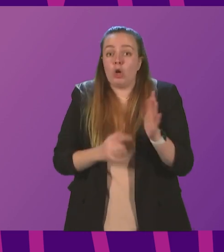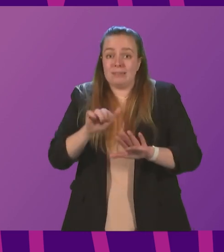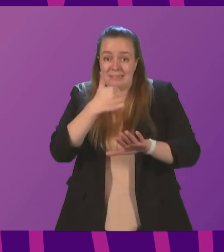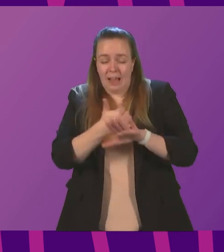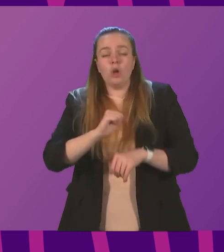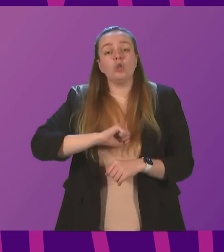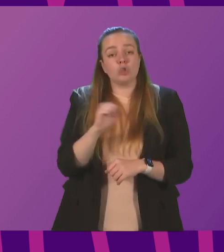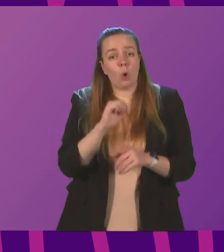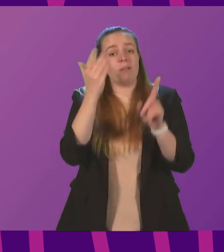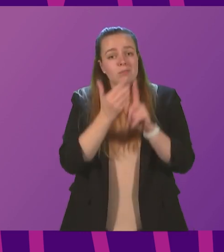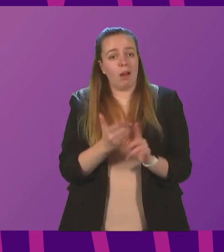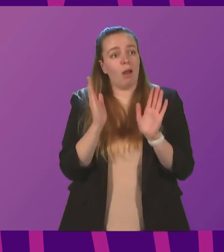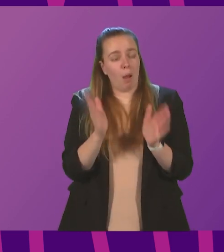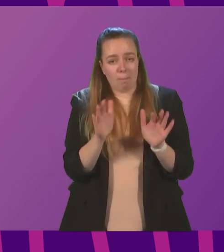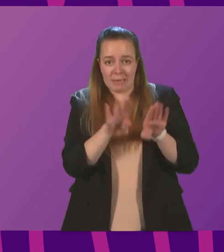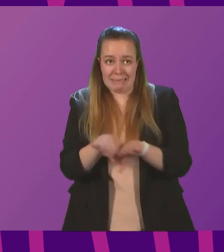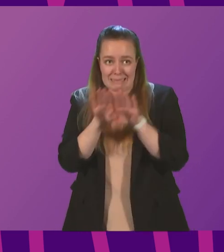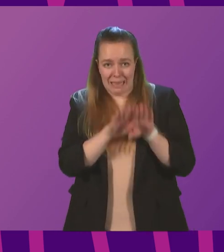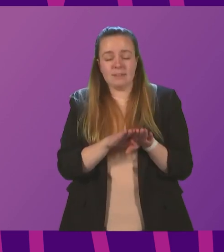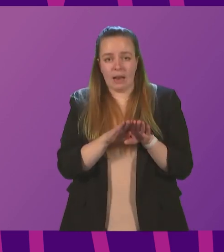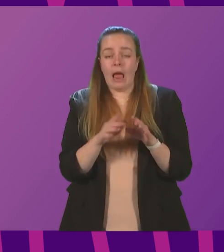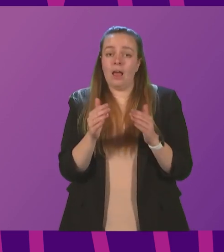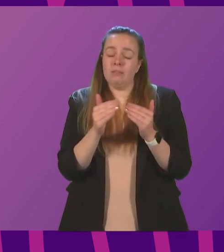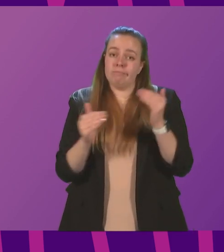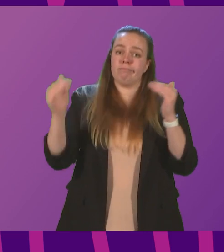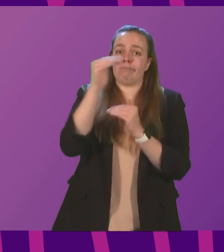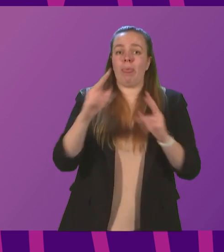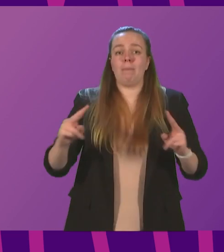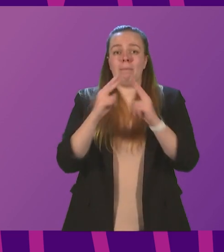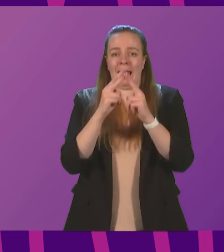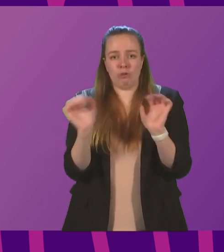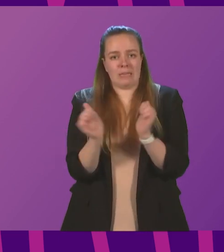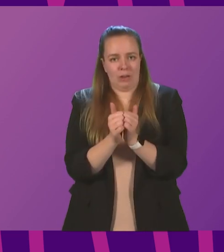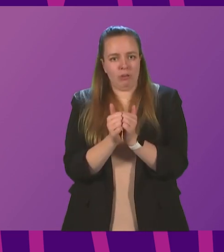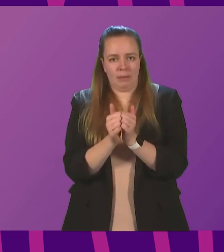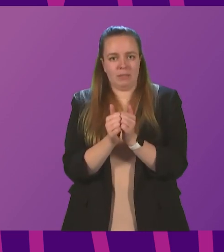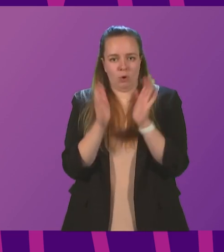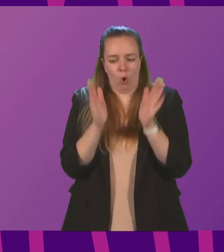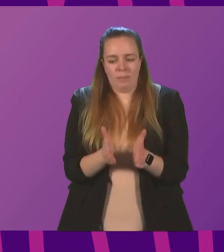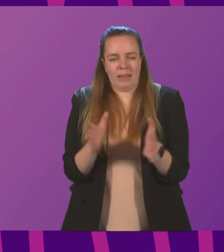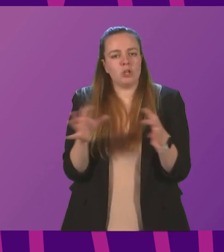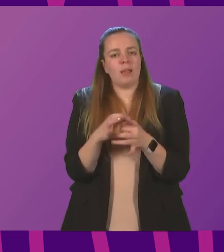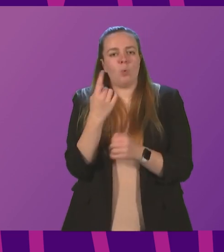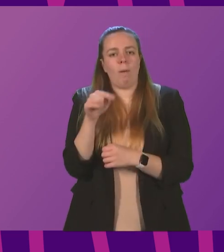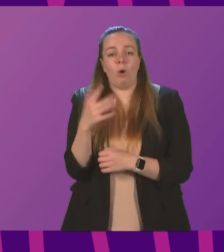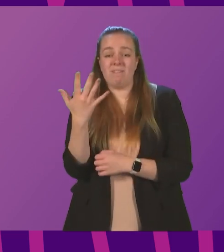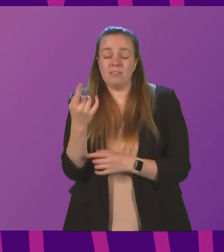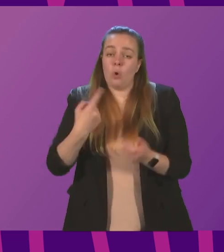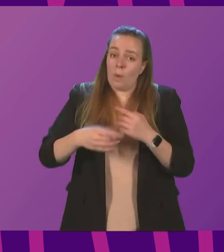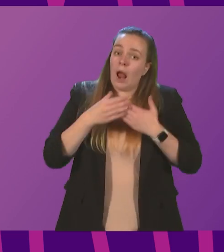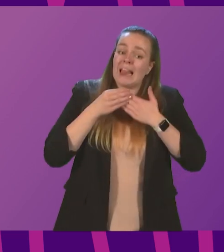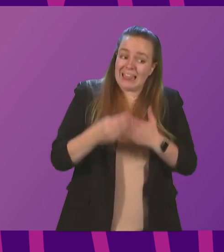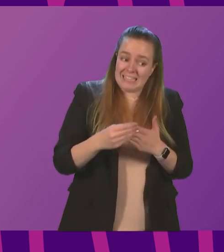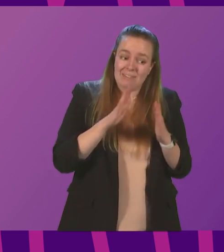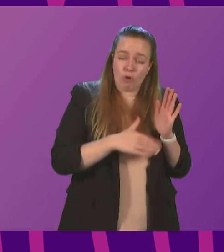actually are consistent and exceed the Paris Agreement obligations around 1.5. So, again, we are leading by